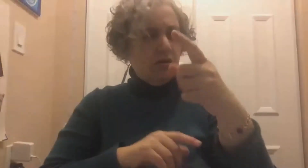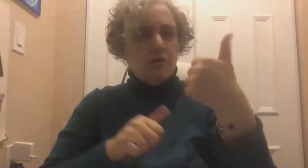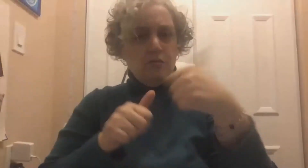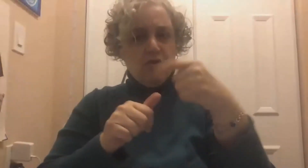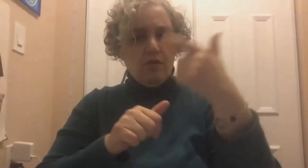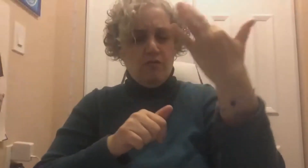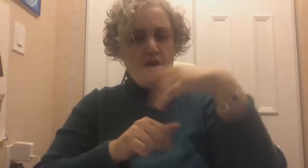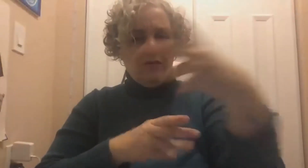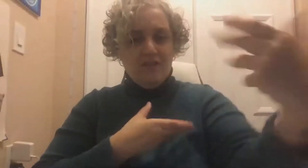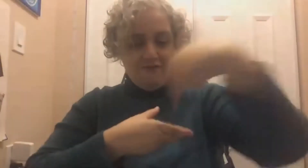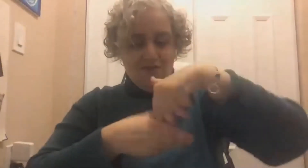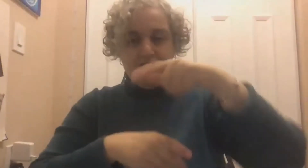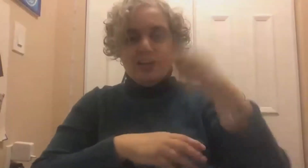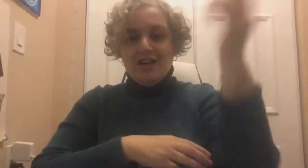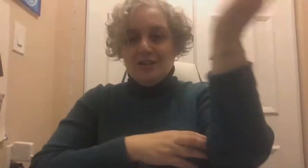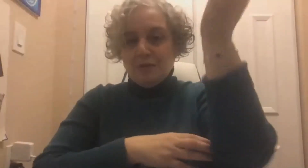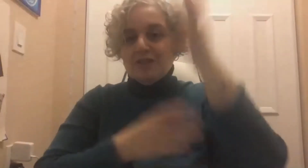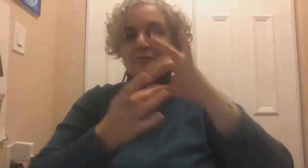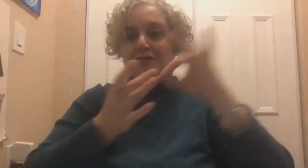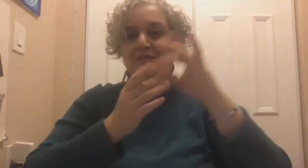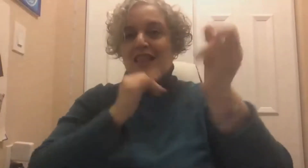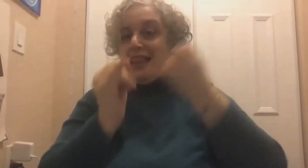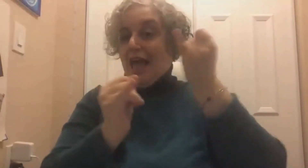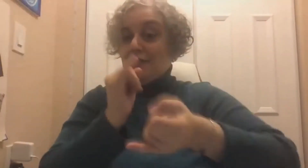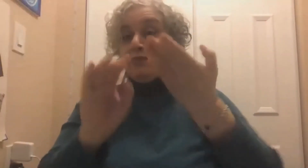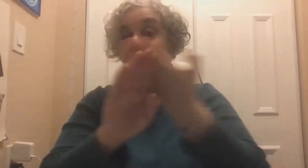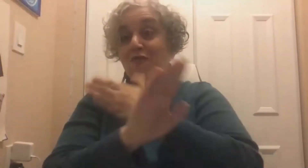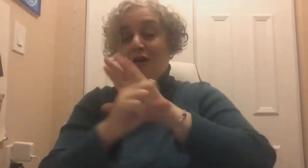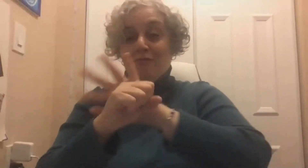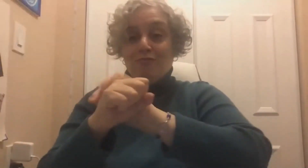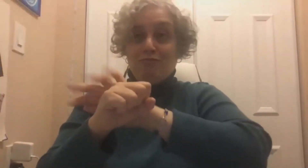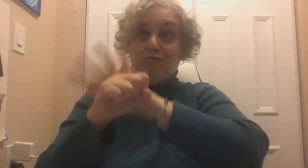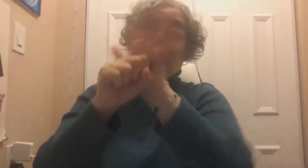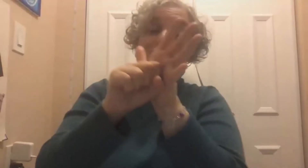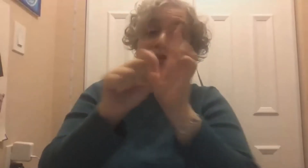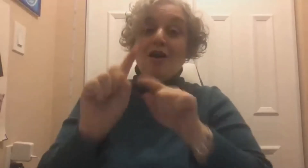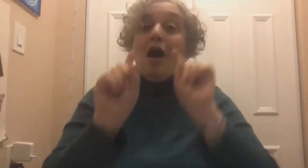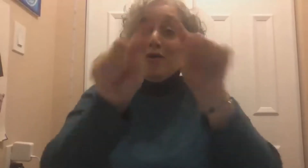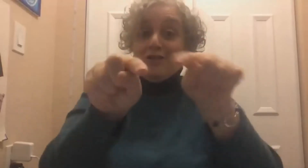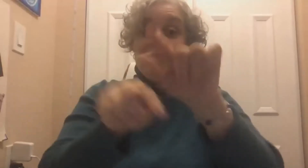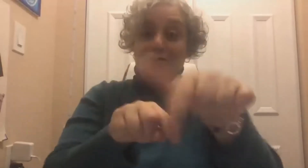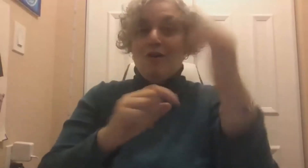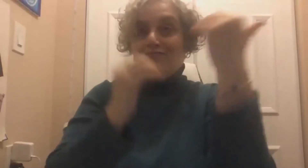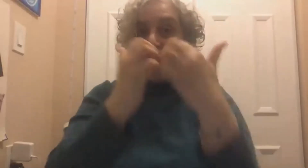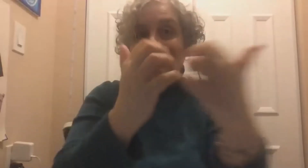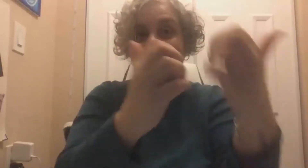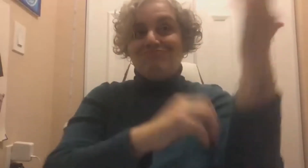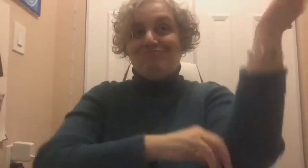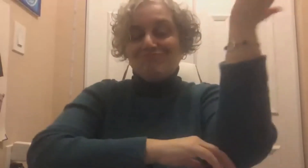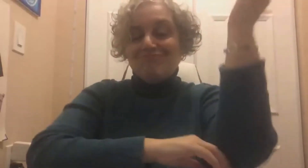live before the pandemic, so it's good to see you.